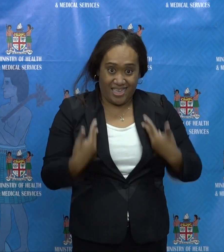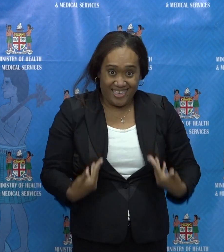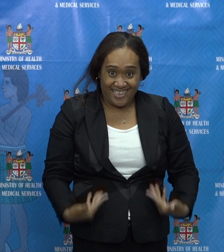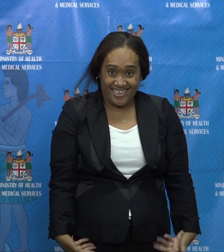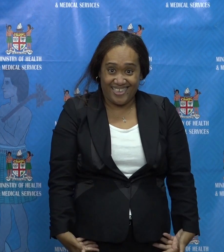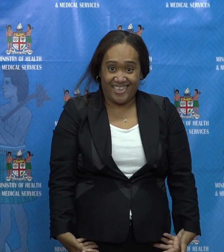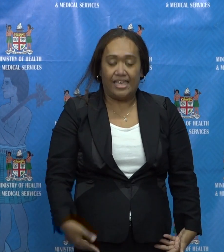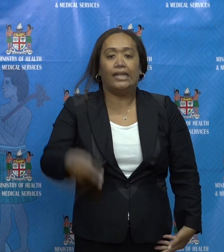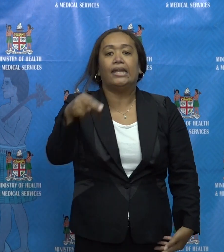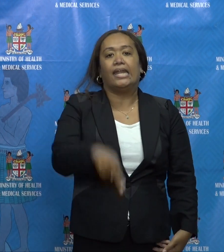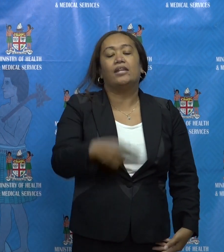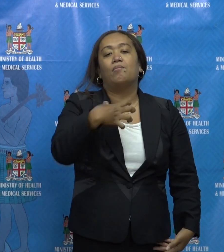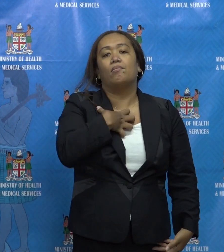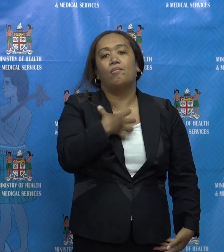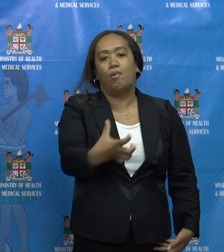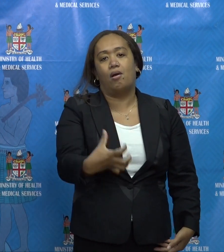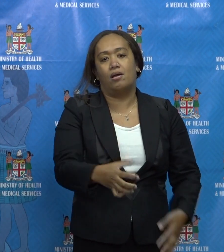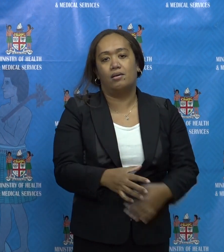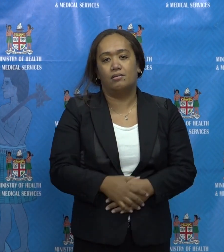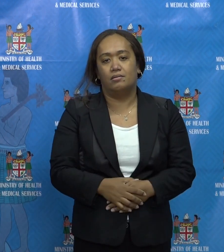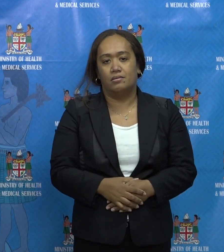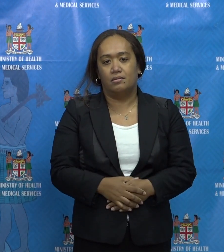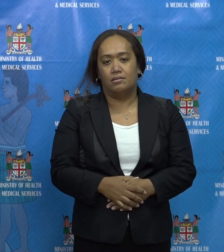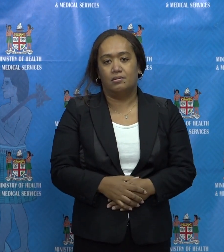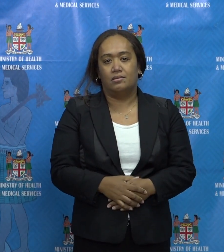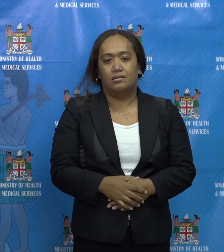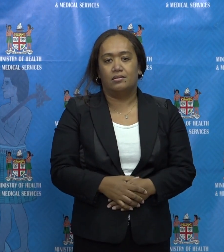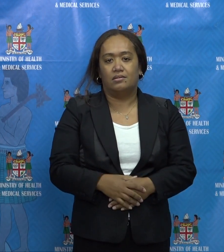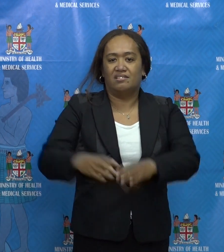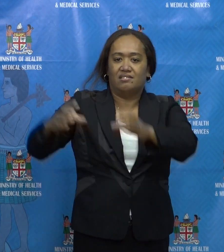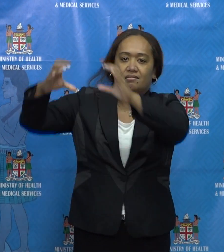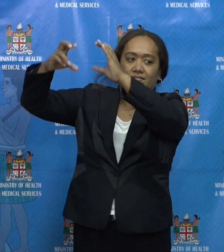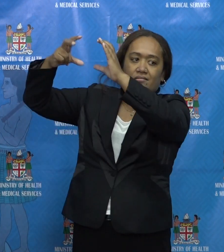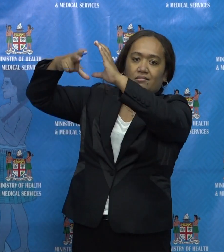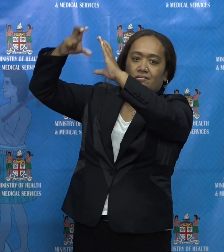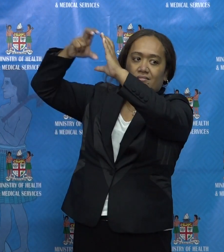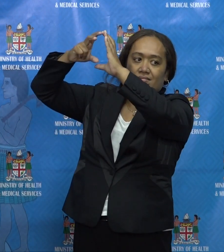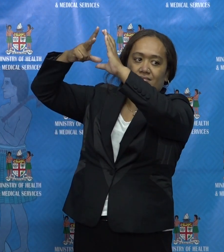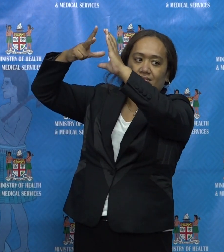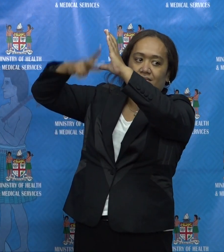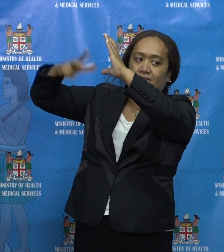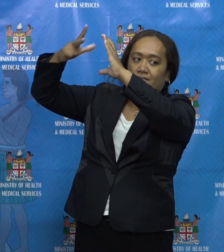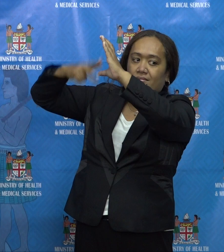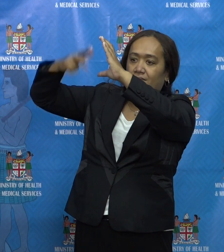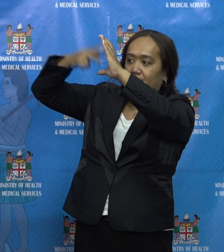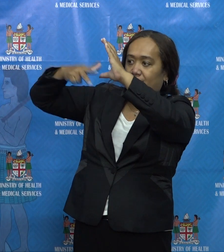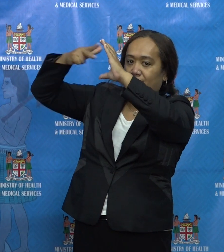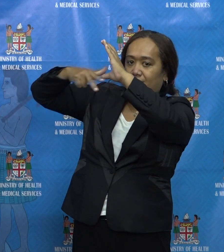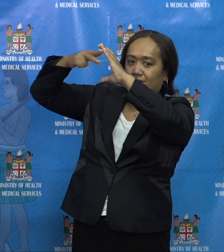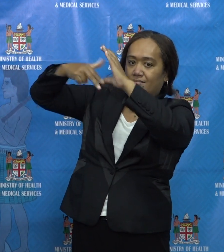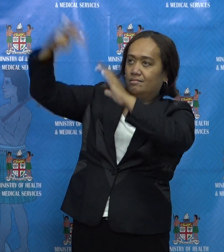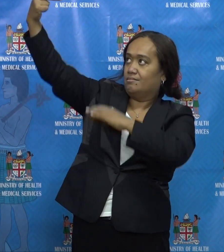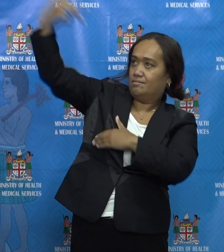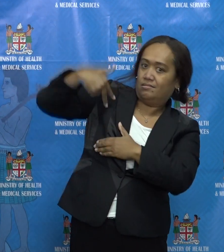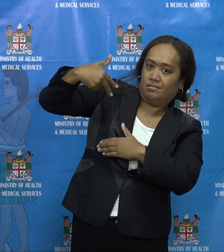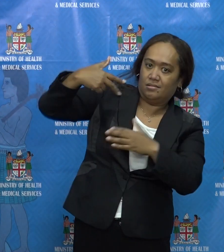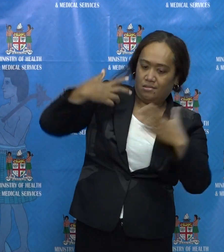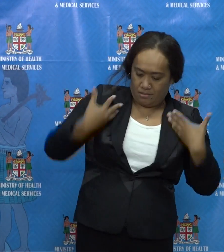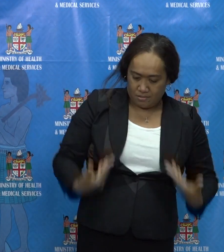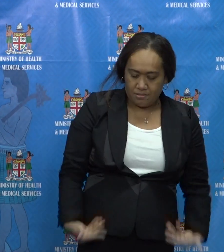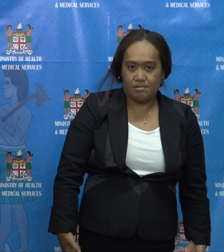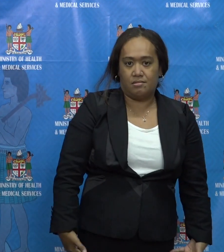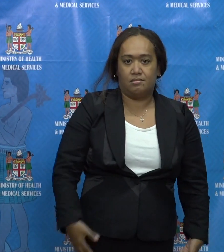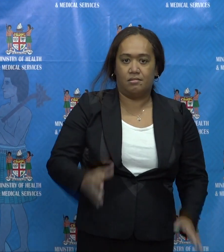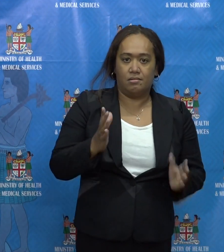require a lot of surveillance with regards to CCTV. And that's going to be one area that we're going to be working on, getting more